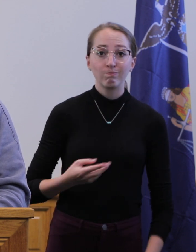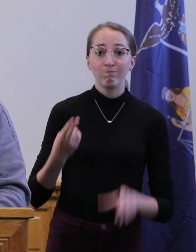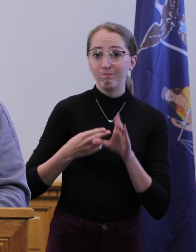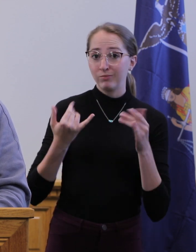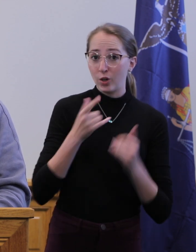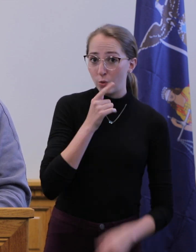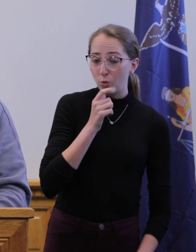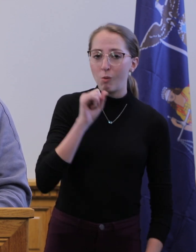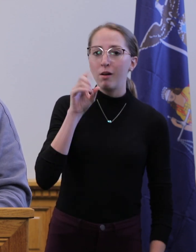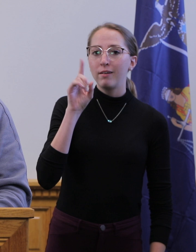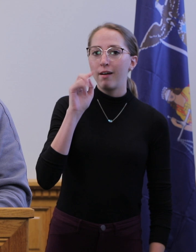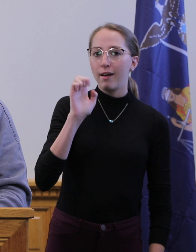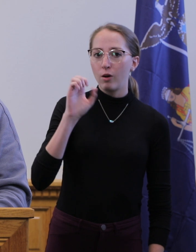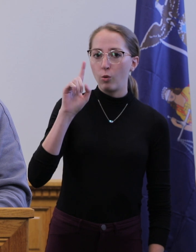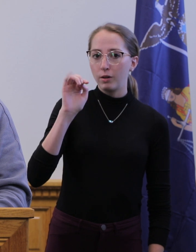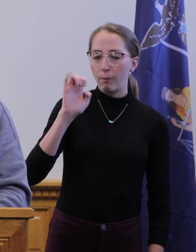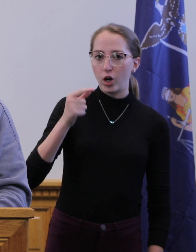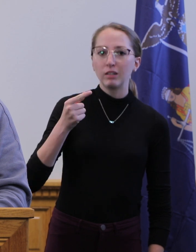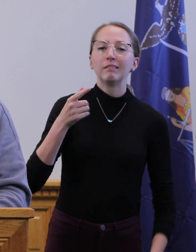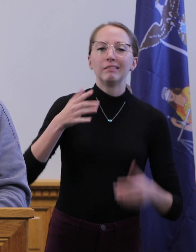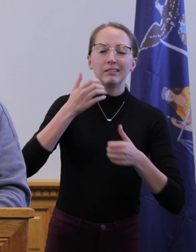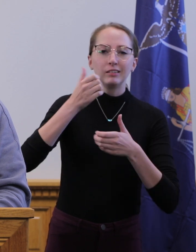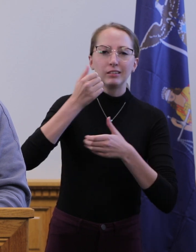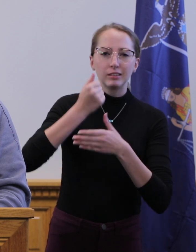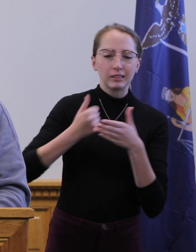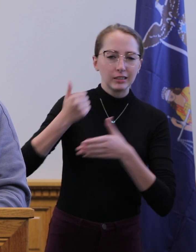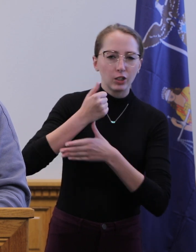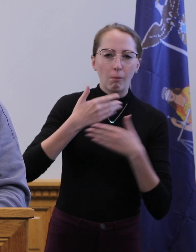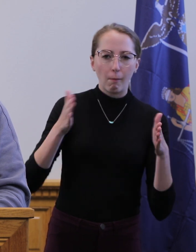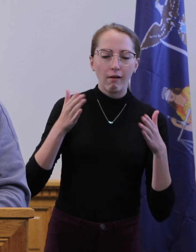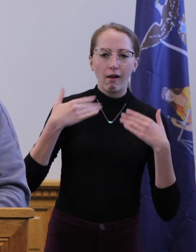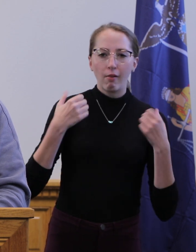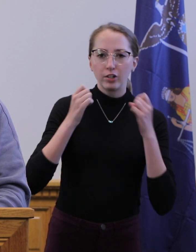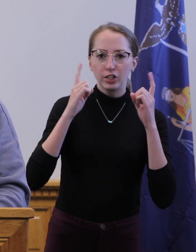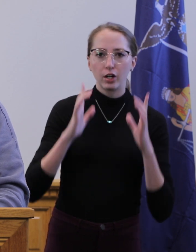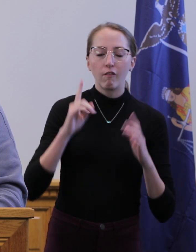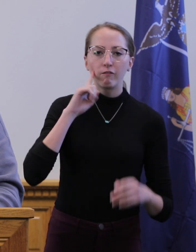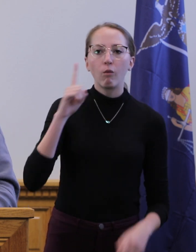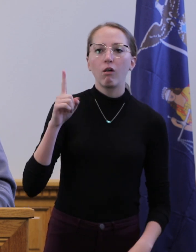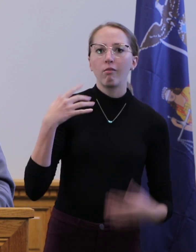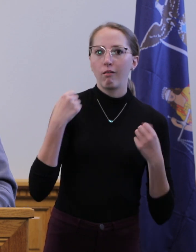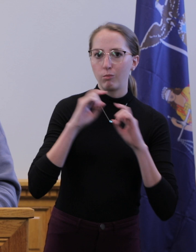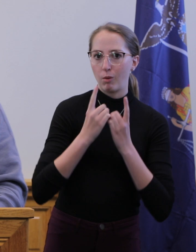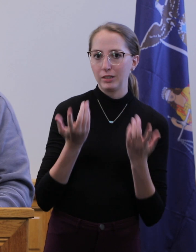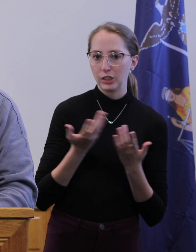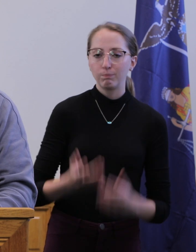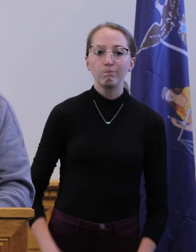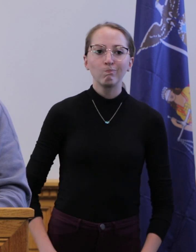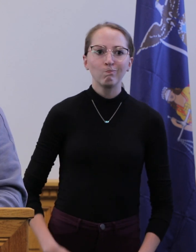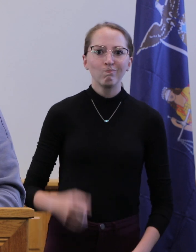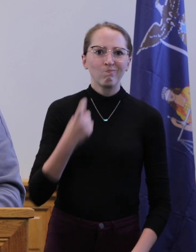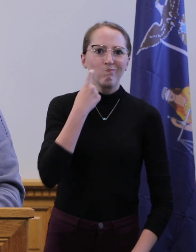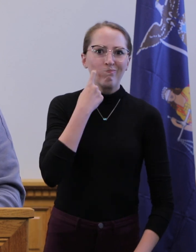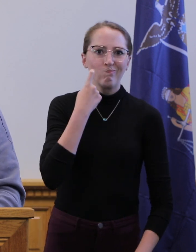today is Diane Oldenburg, Senior Public Health Educator for the Oswego County Health Department. Over the past several days, we saw